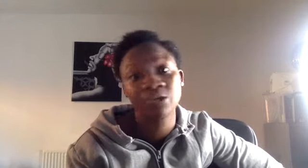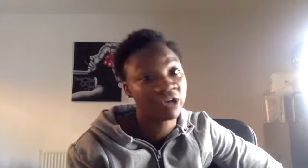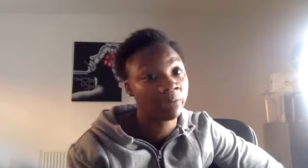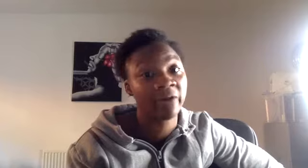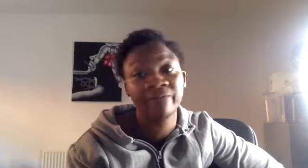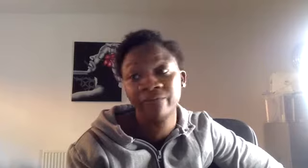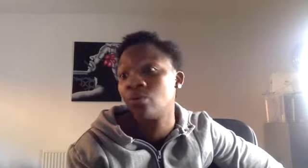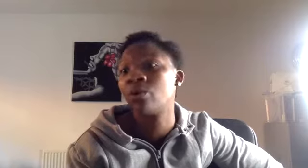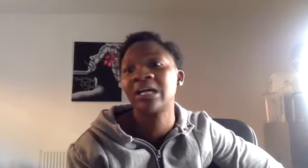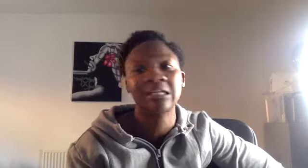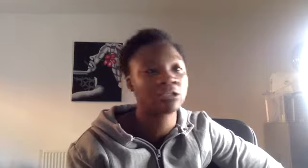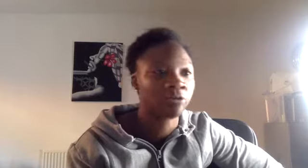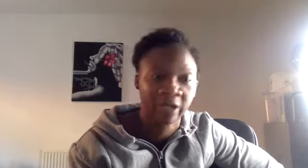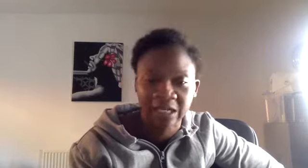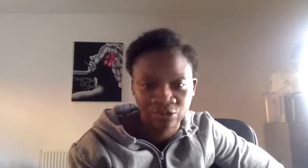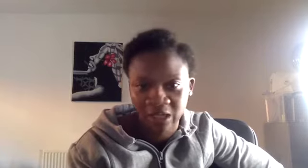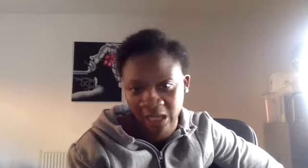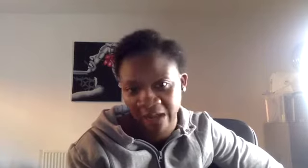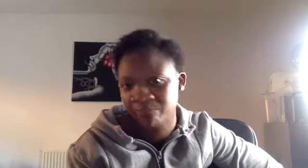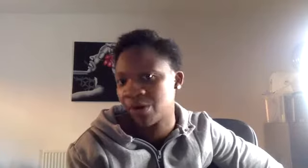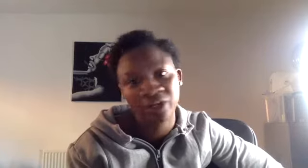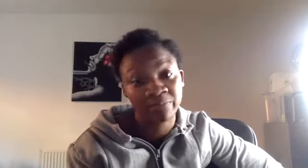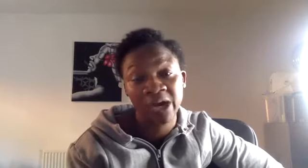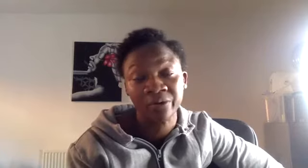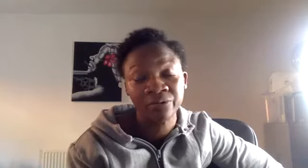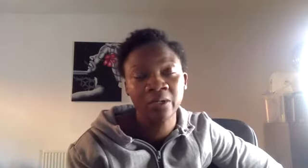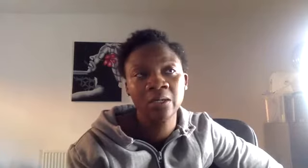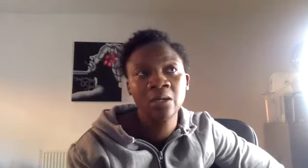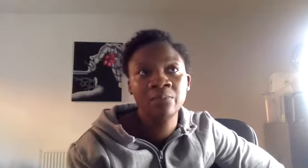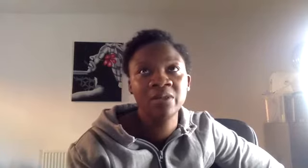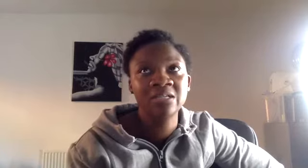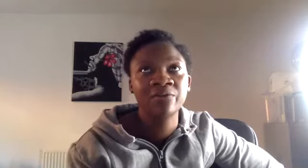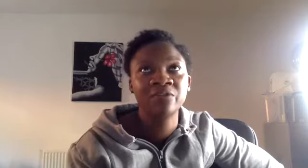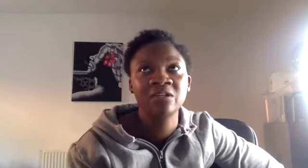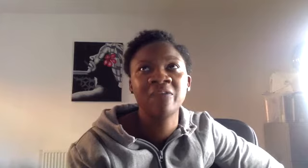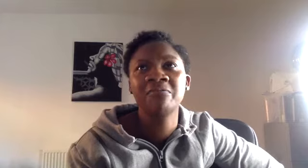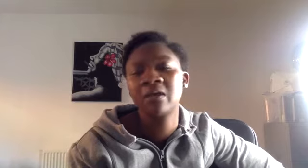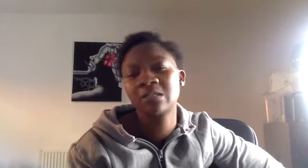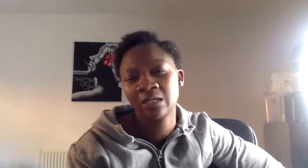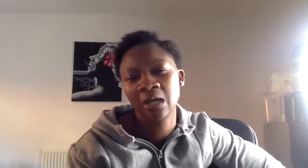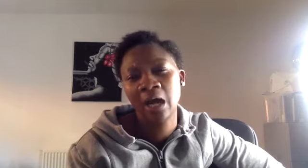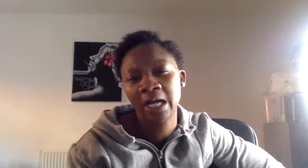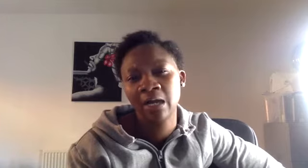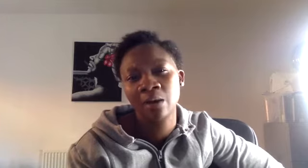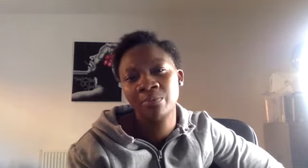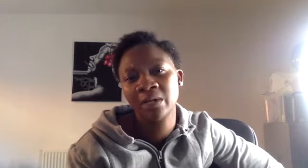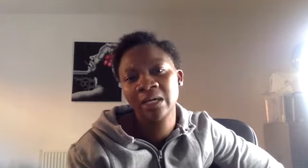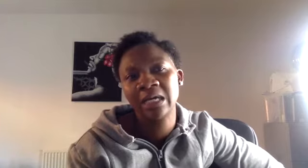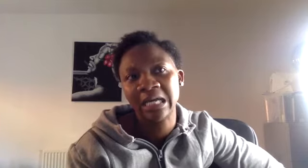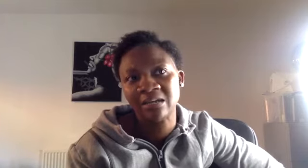trip, a fall, a catastrophic injury that they have broken a bone, but there's often other things that are tied up in